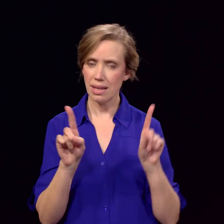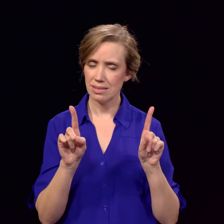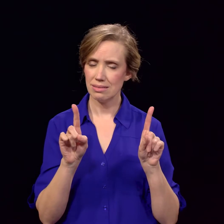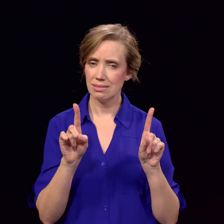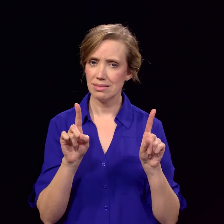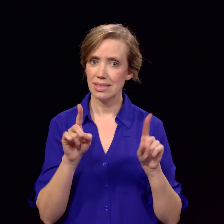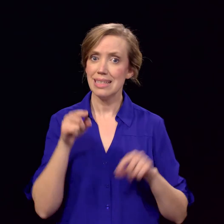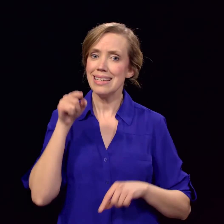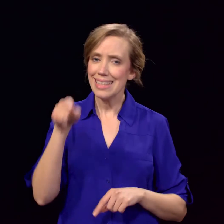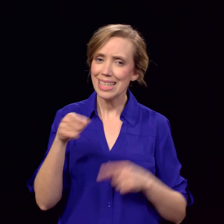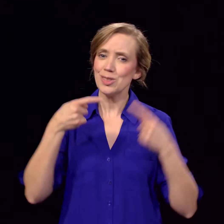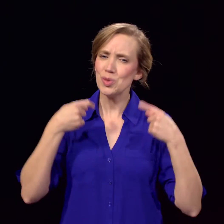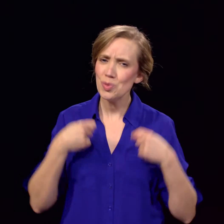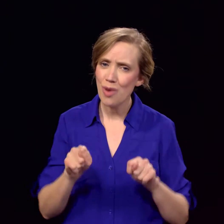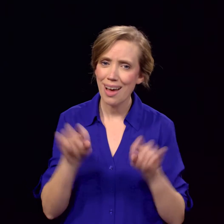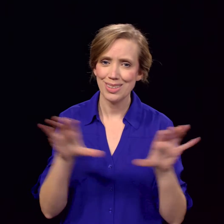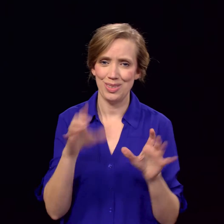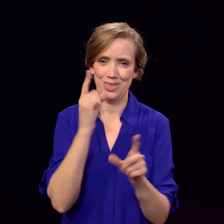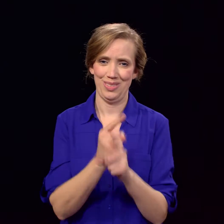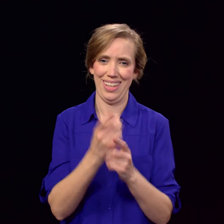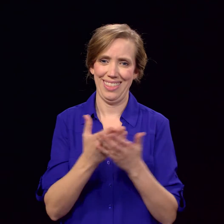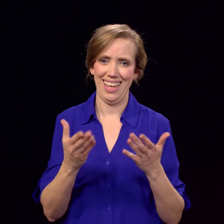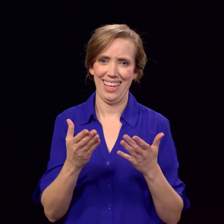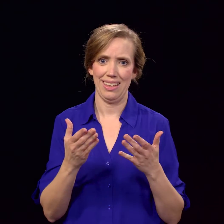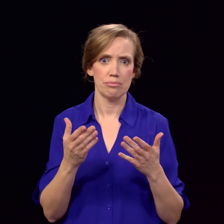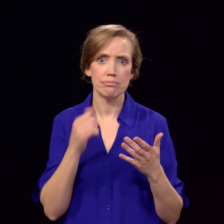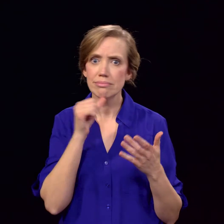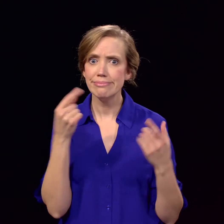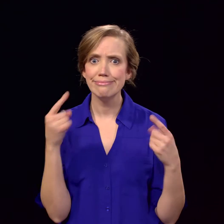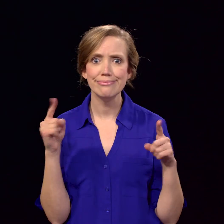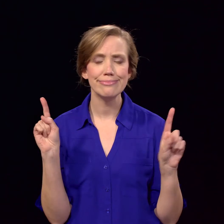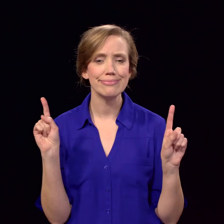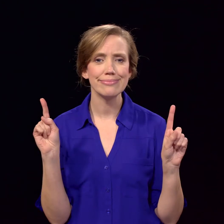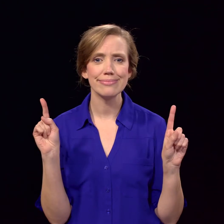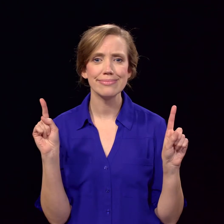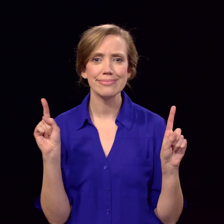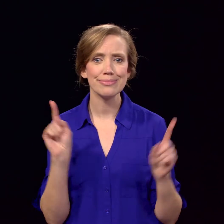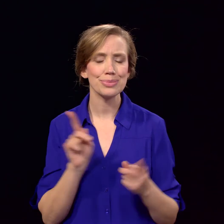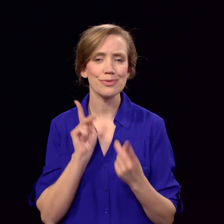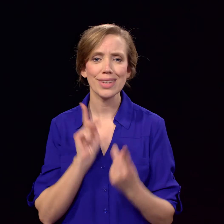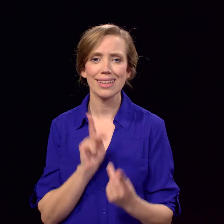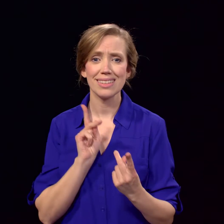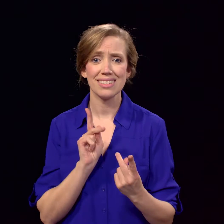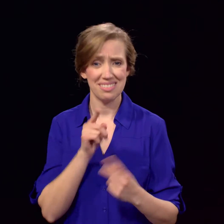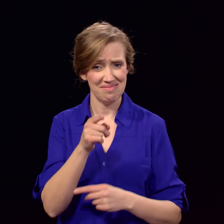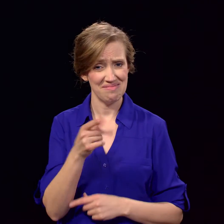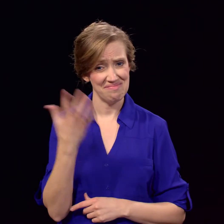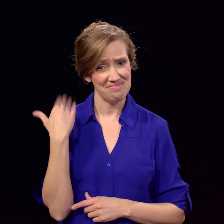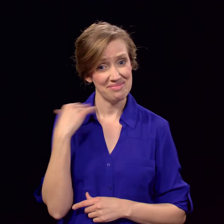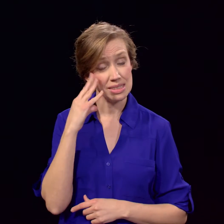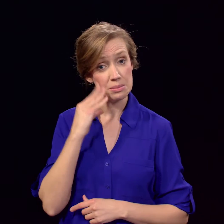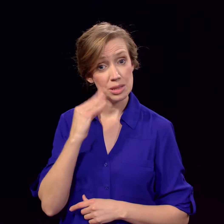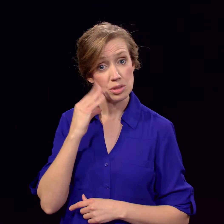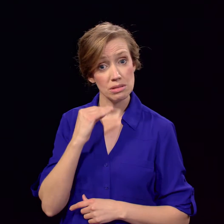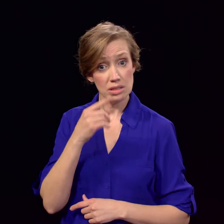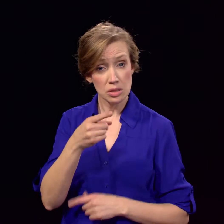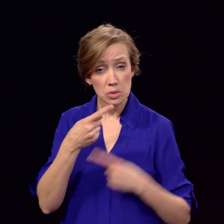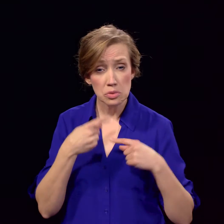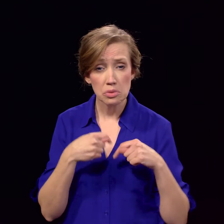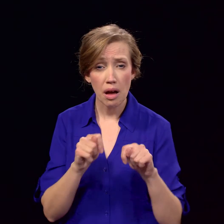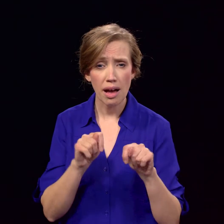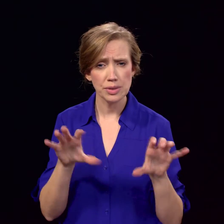what we know for sure is this. He tried to do the right thing and it didn't work out perfectly. Have you ever had that experience